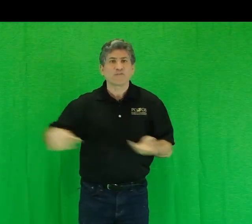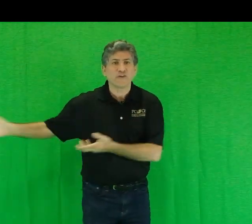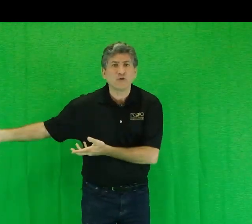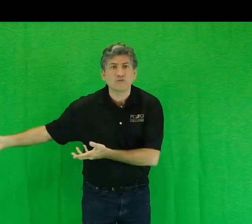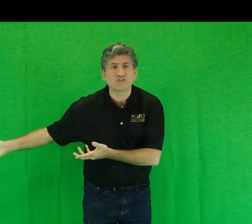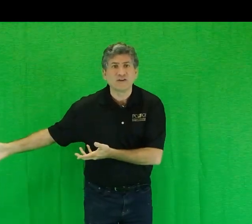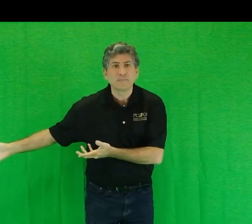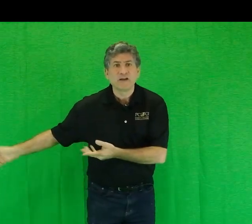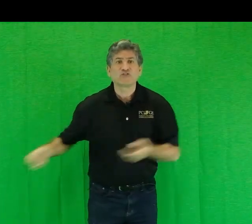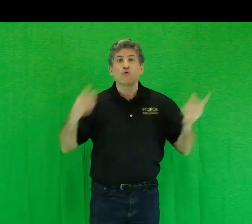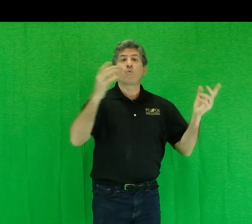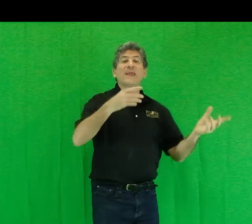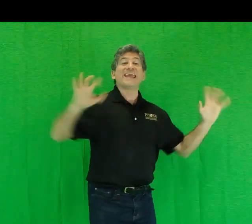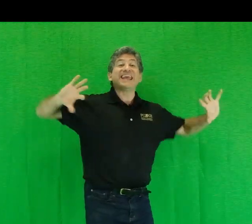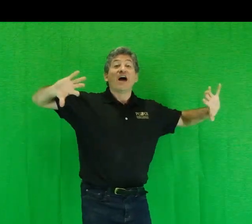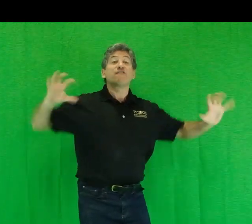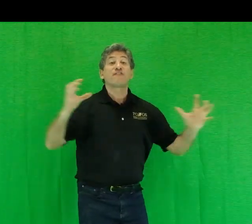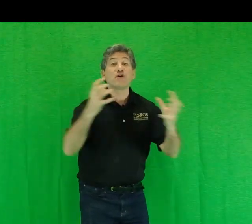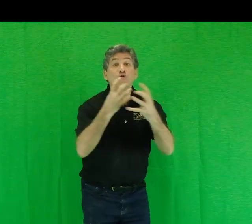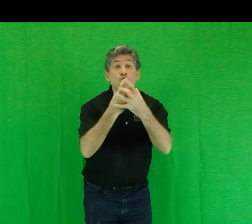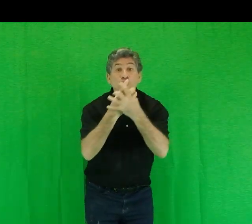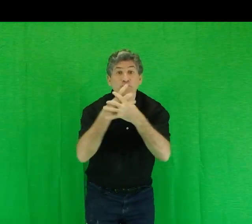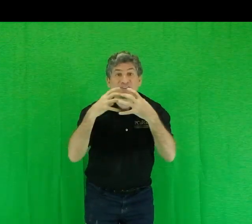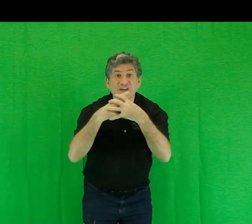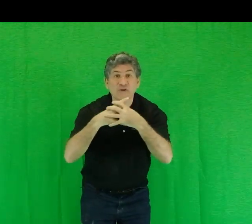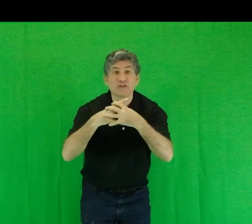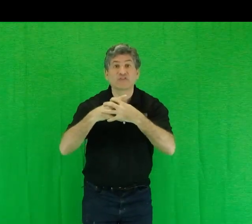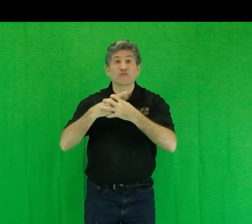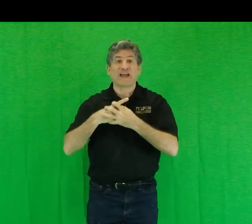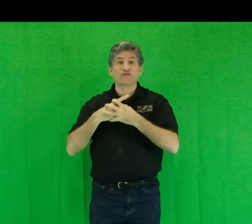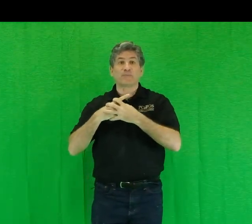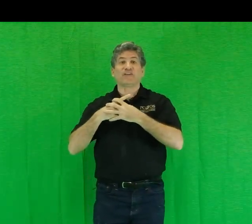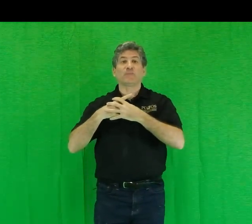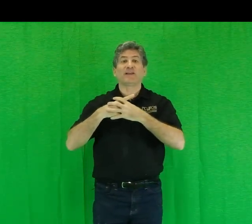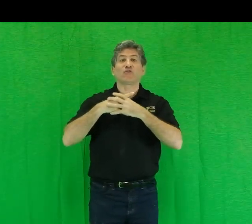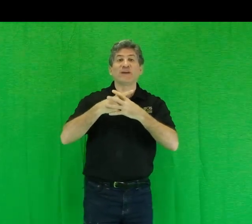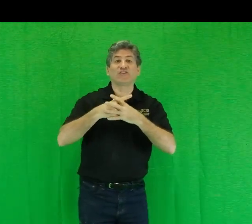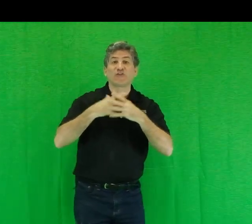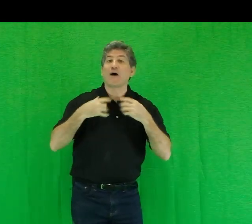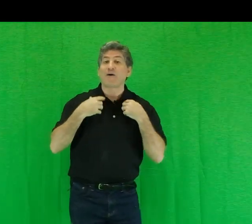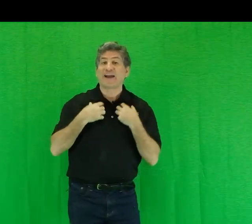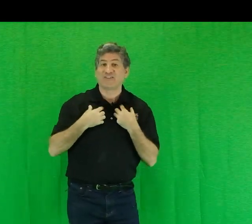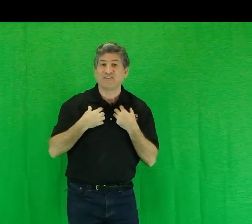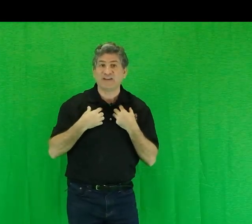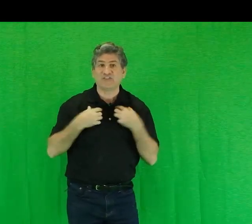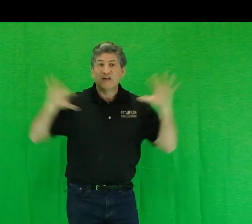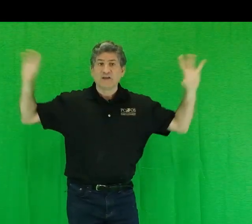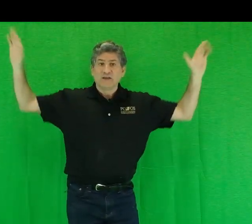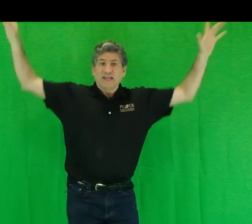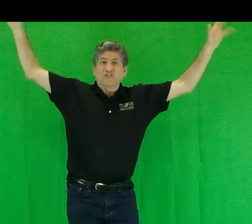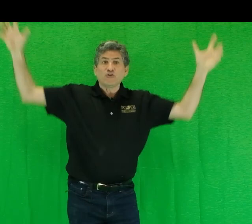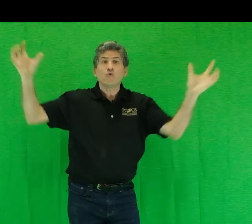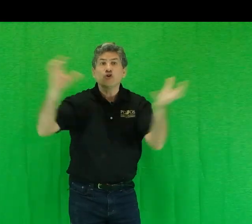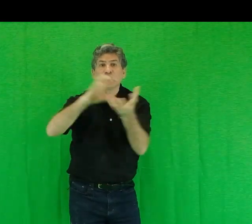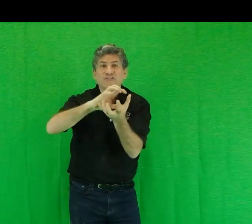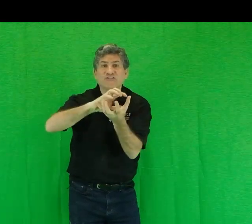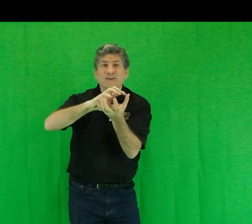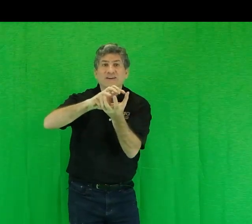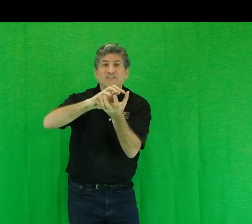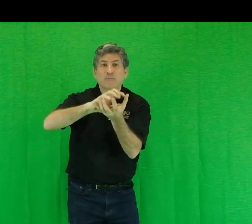refuse. To re-fuse materials whose entropy has been increased through our activities into new goods. To